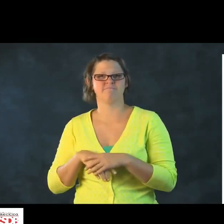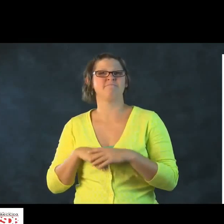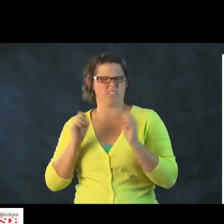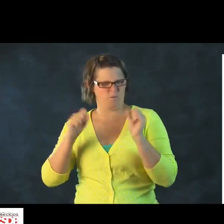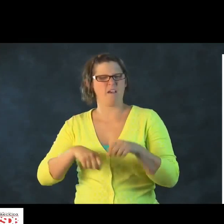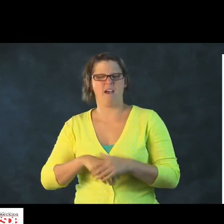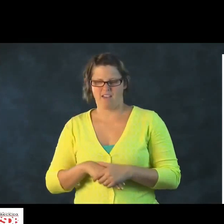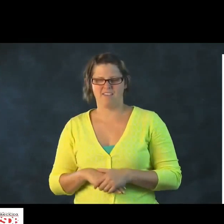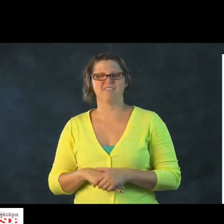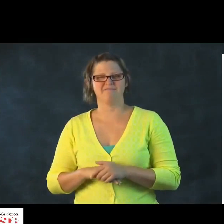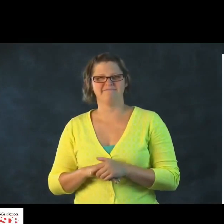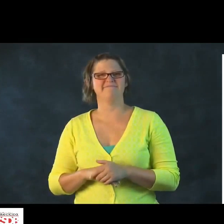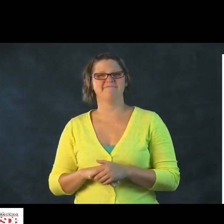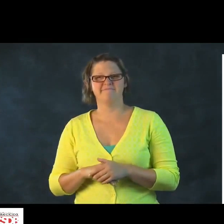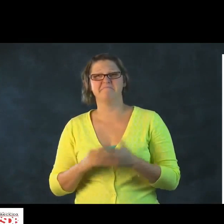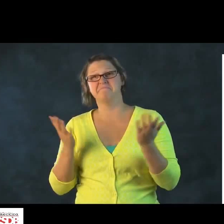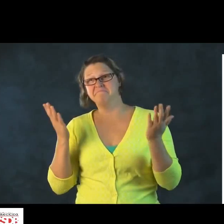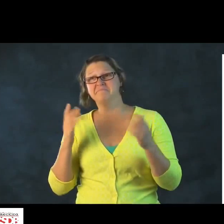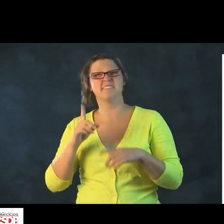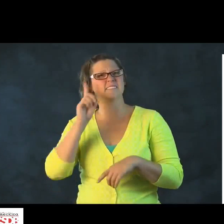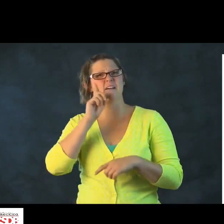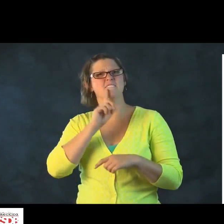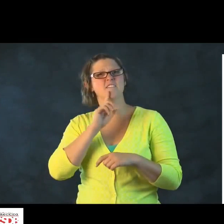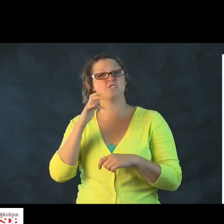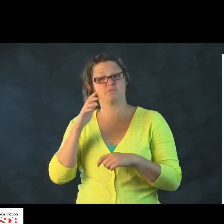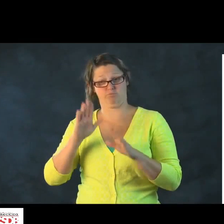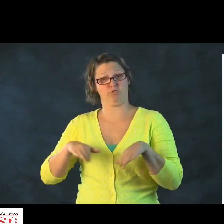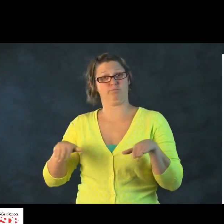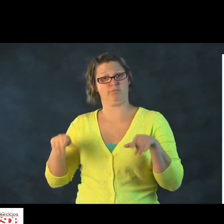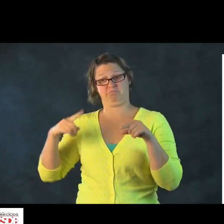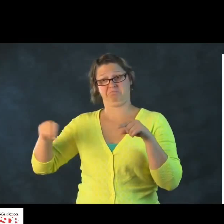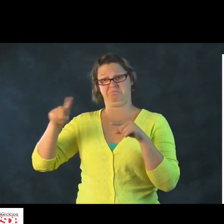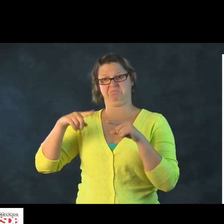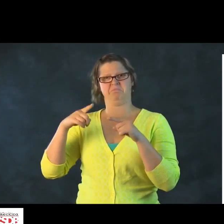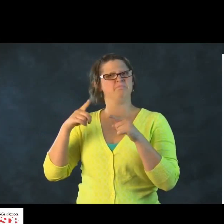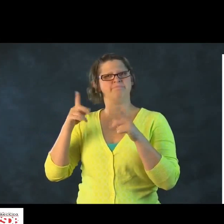child, as much as you possibly can. You can do it.